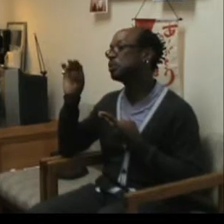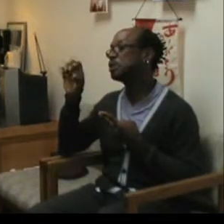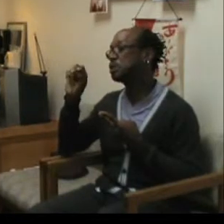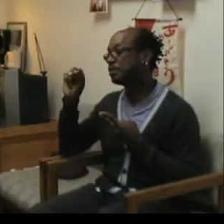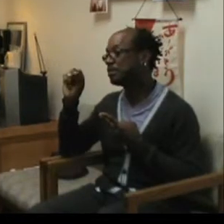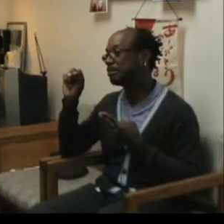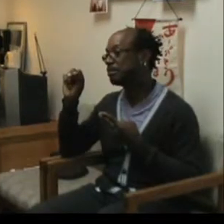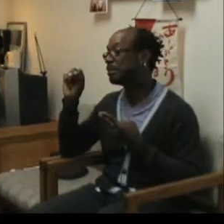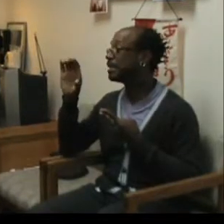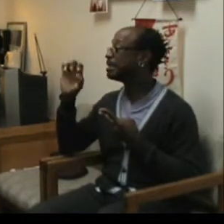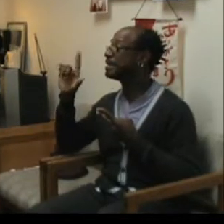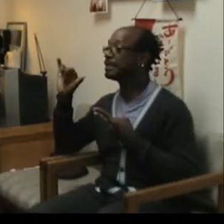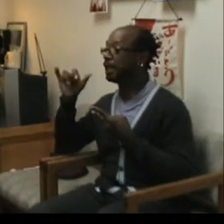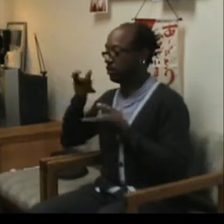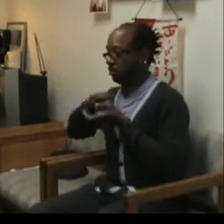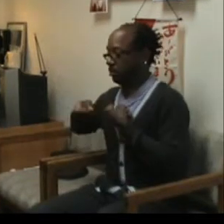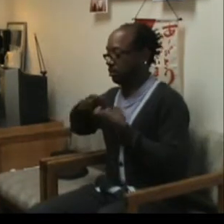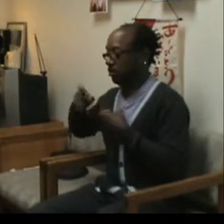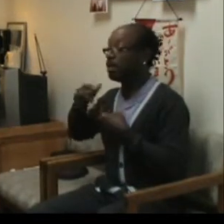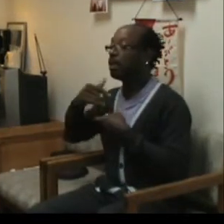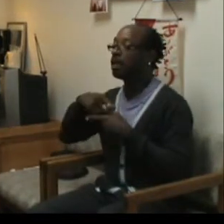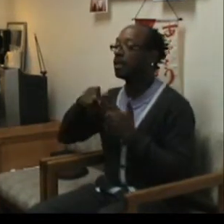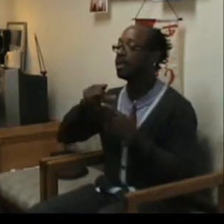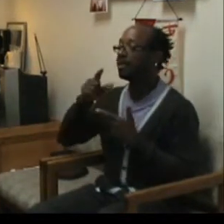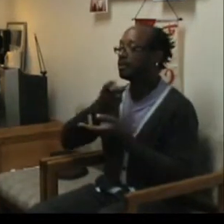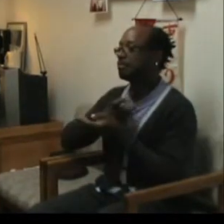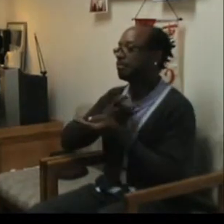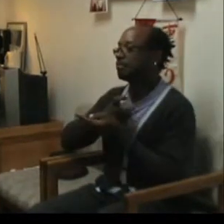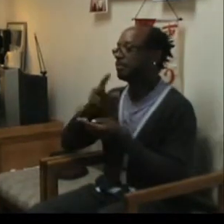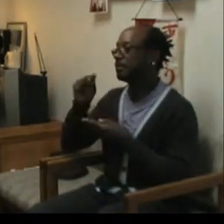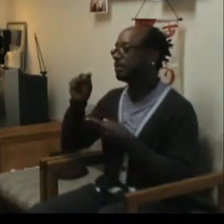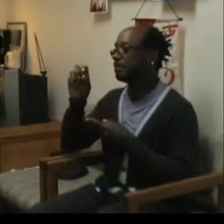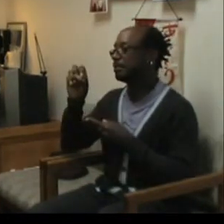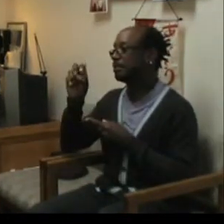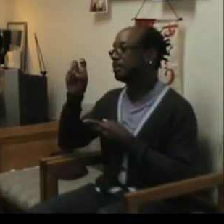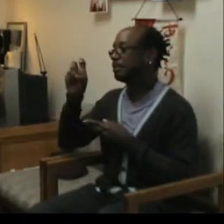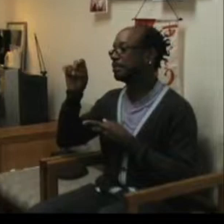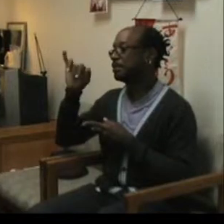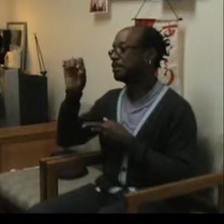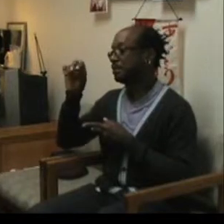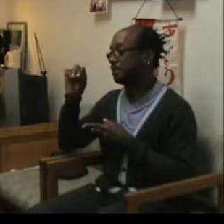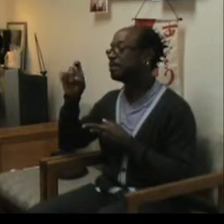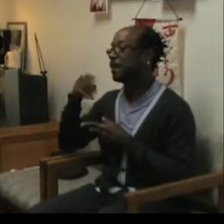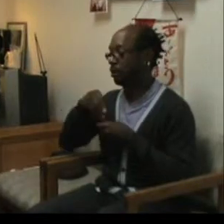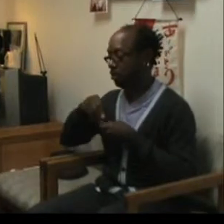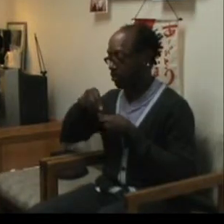toxins and waste that get dumped into the blood to be cleaned out.